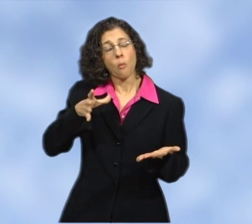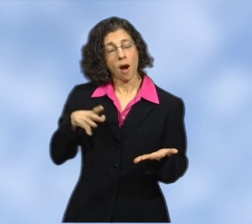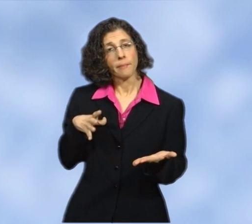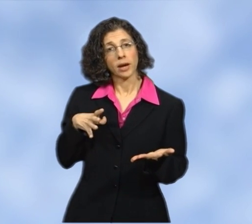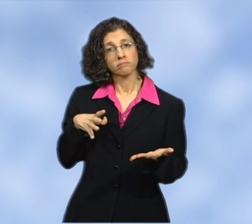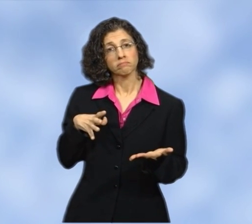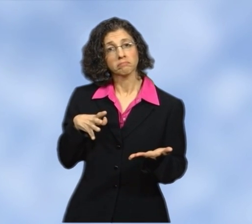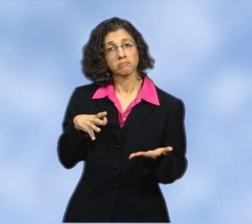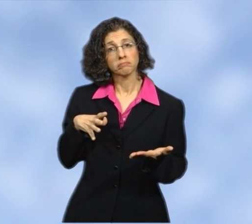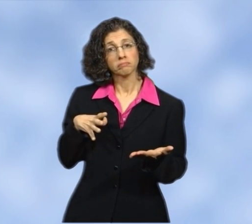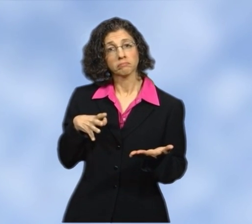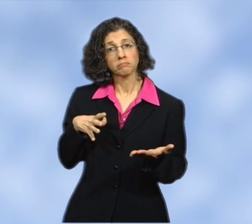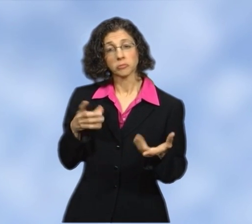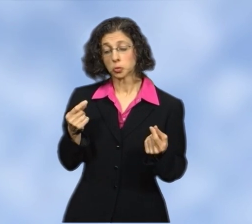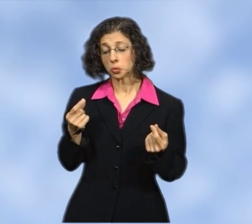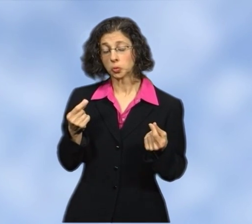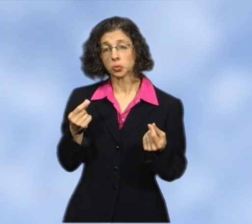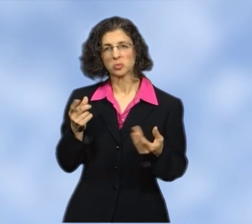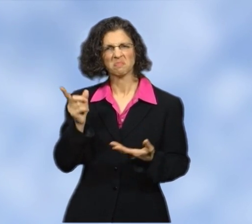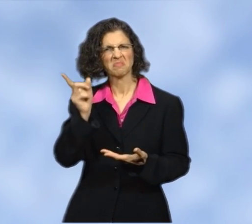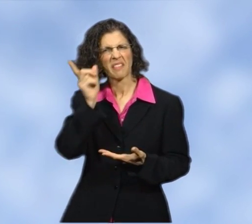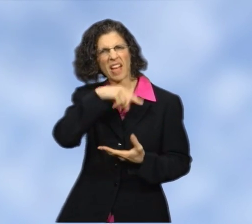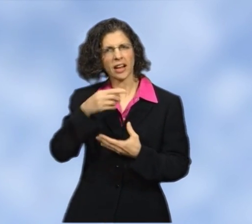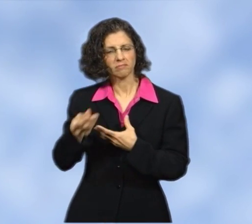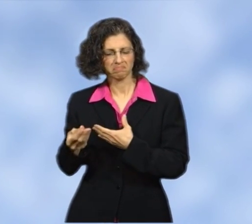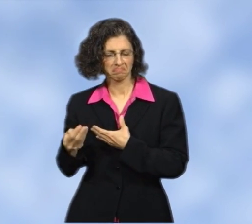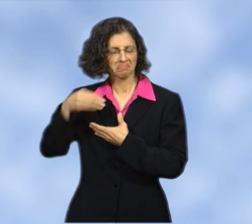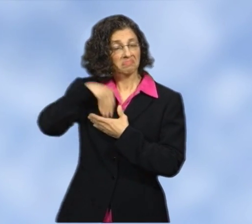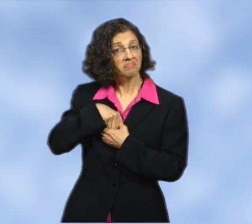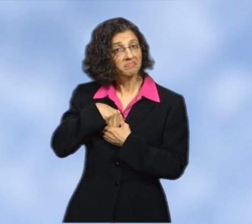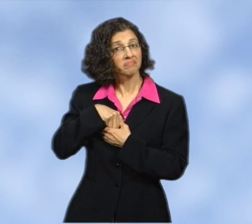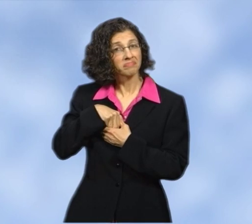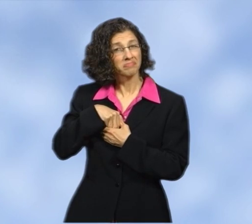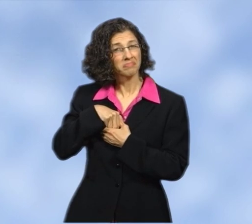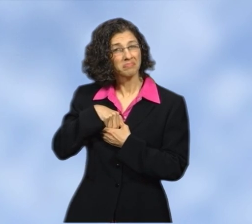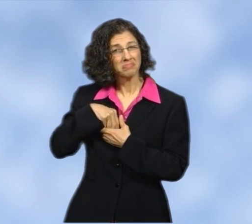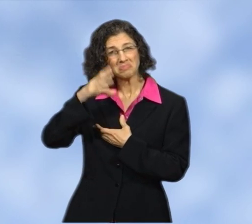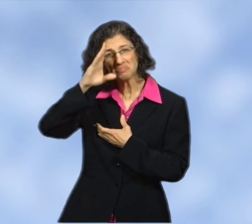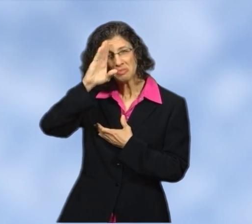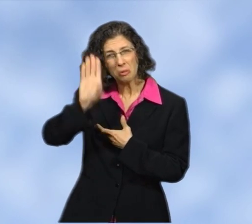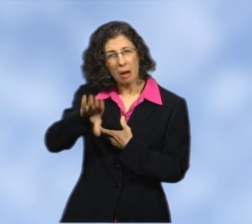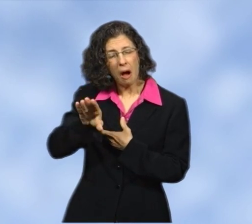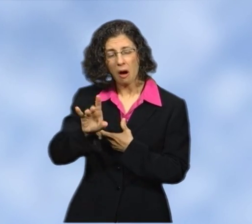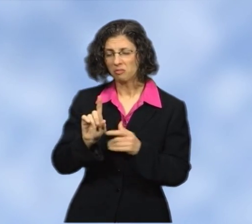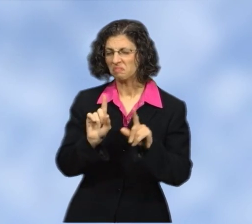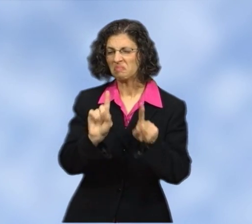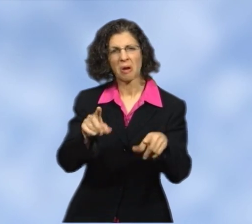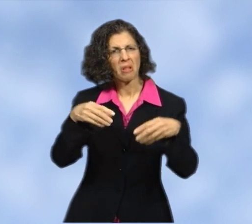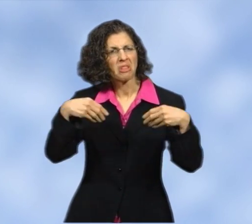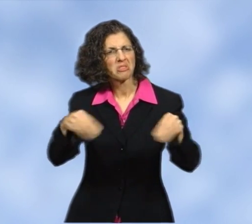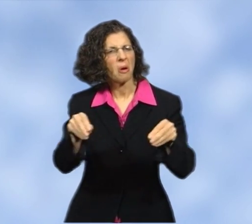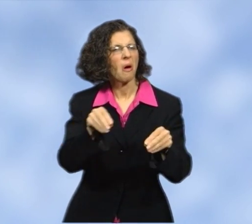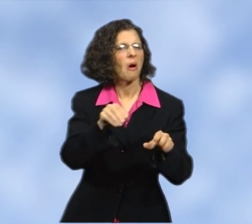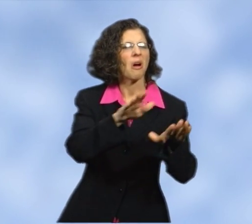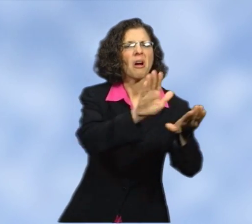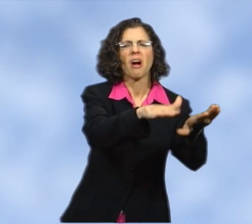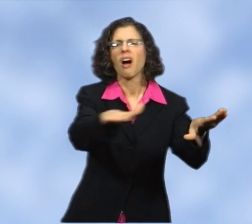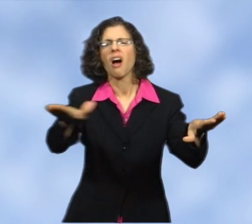Some women choose to wear an artificial breast. There are